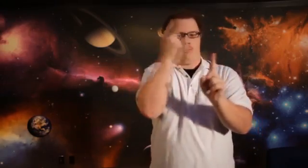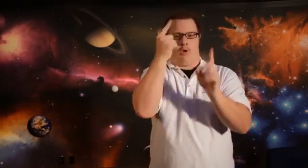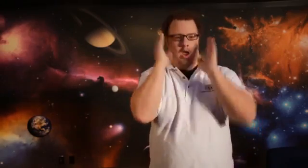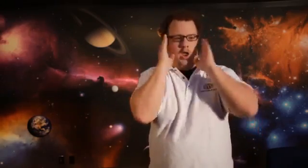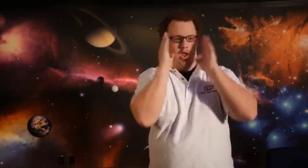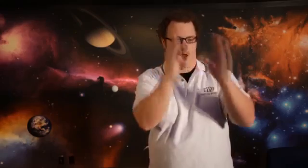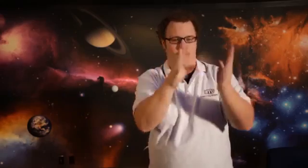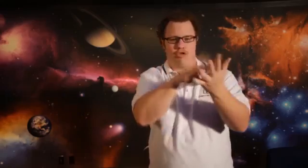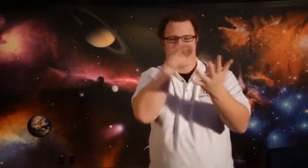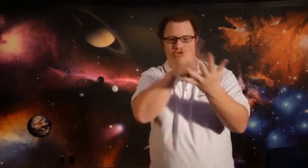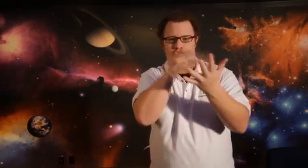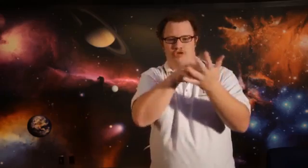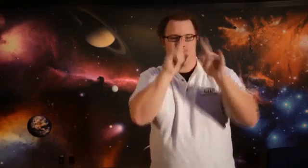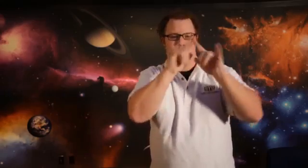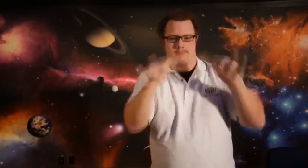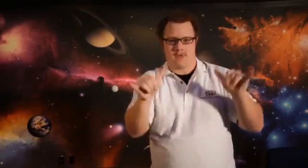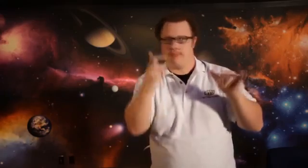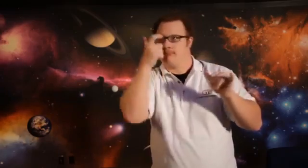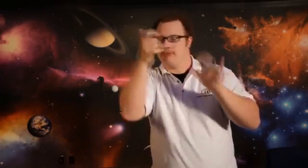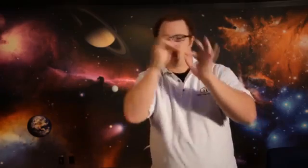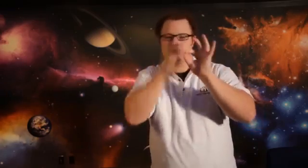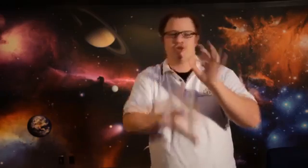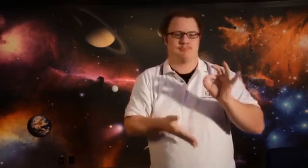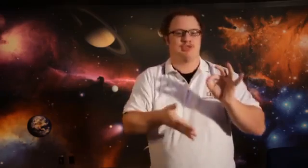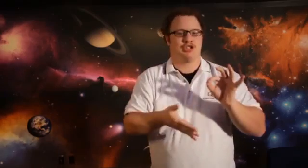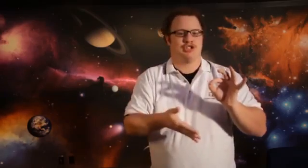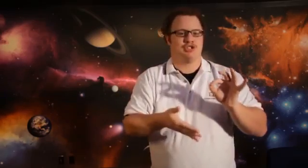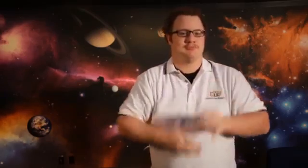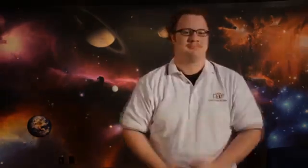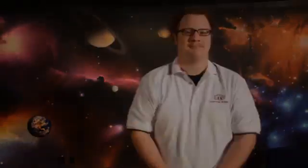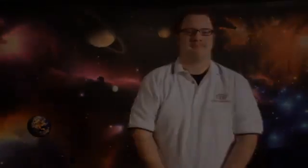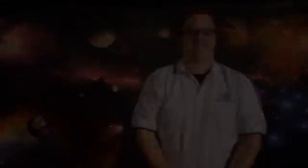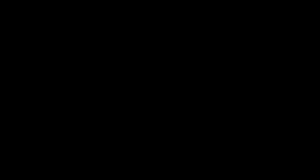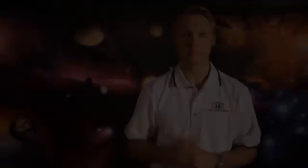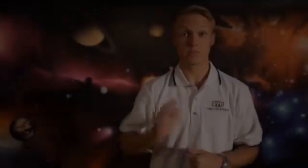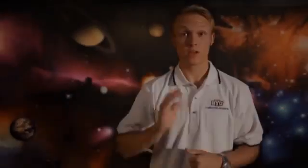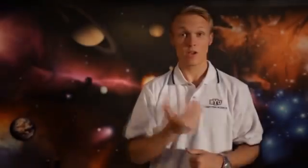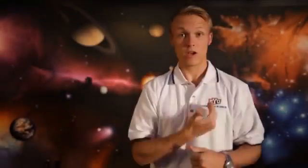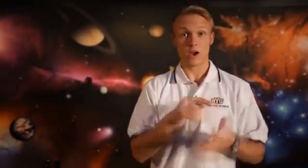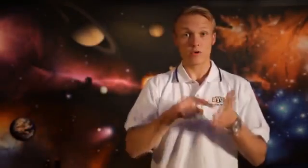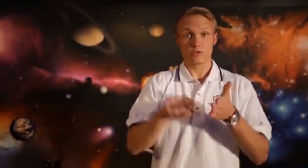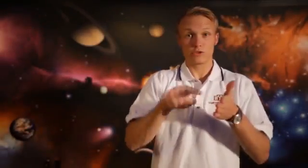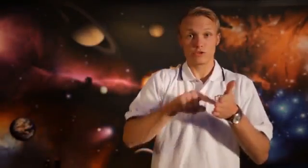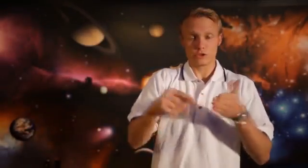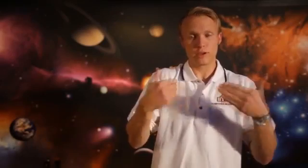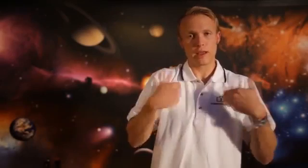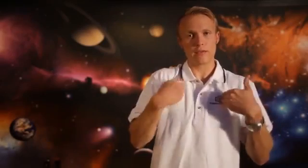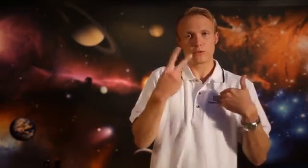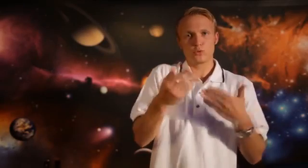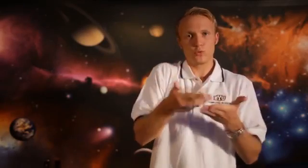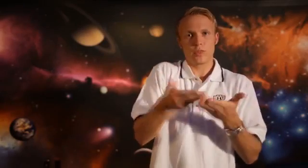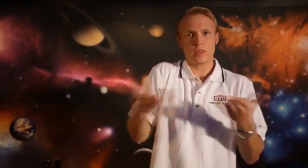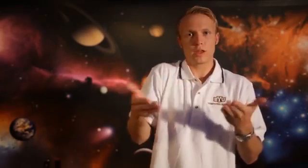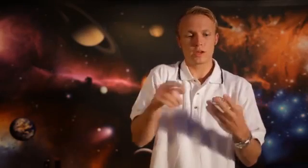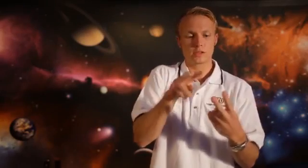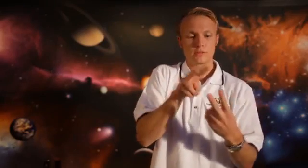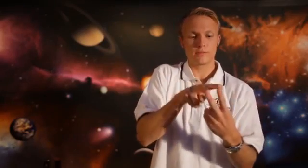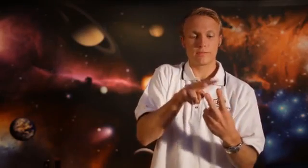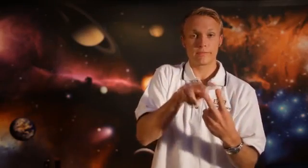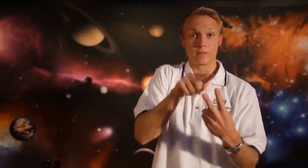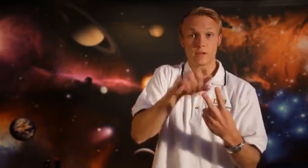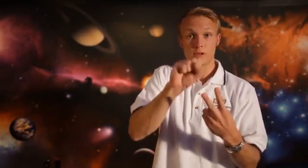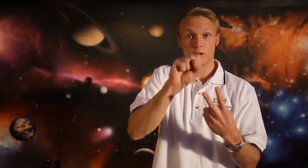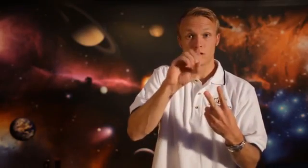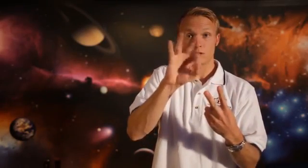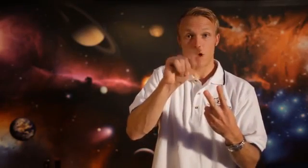Thank you. Thank you. Our research has two